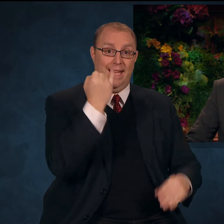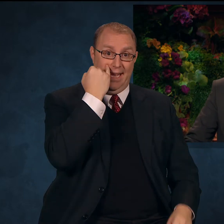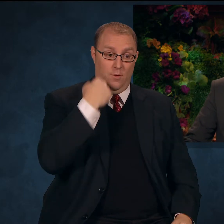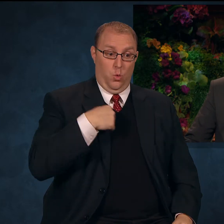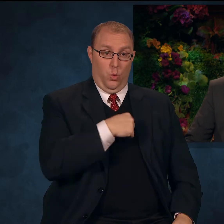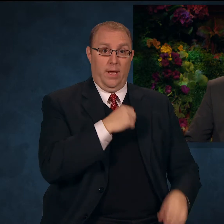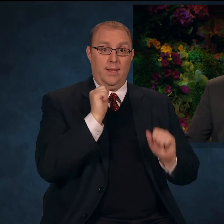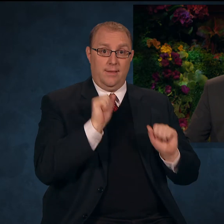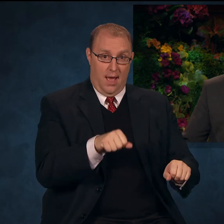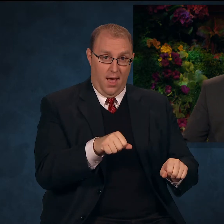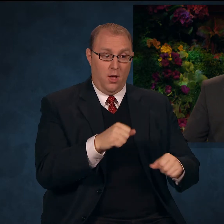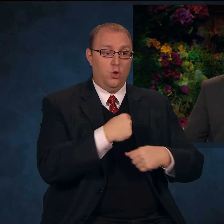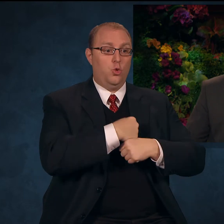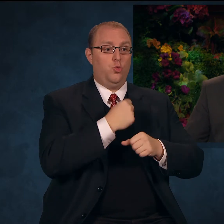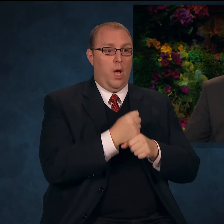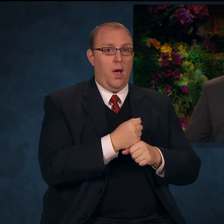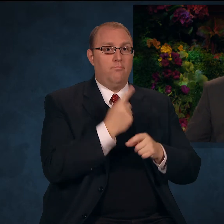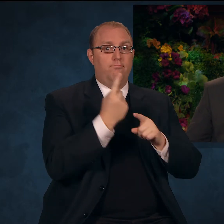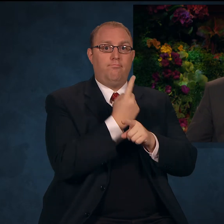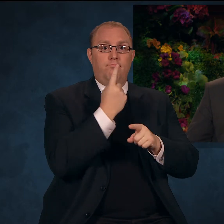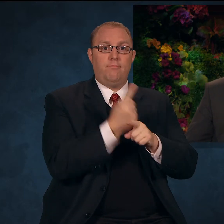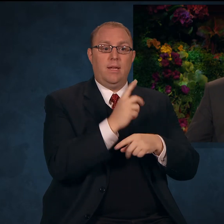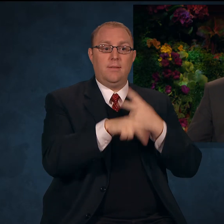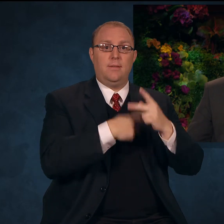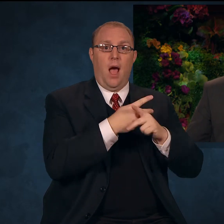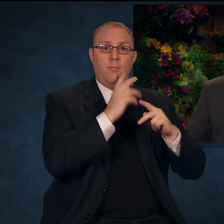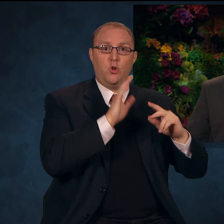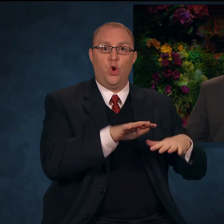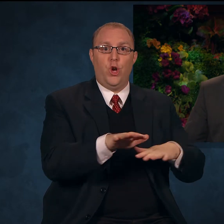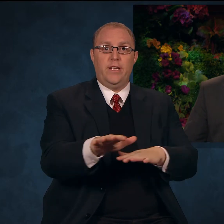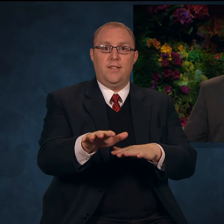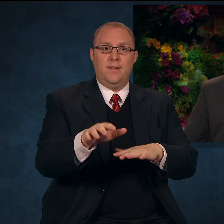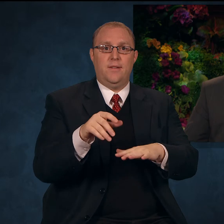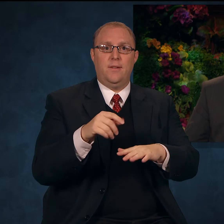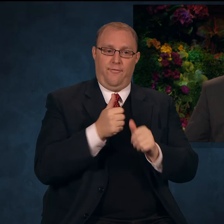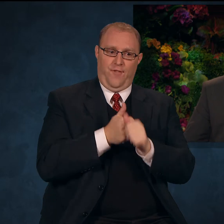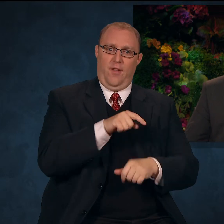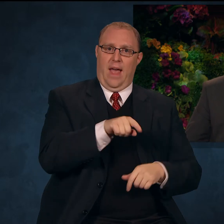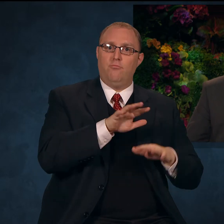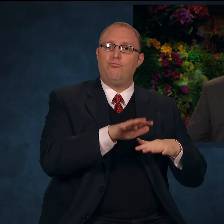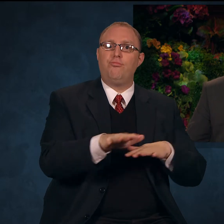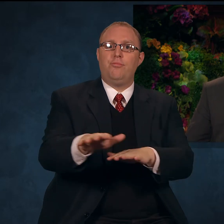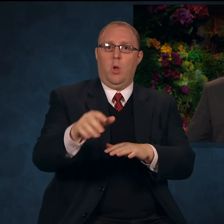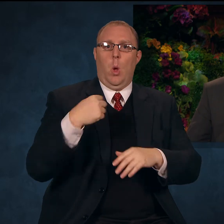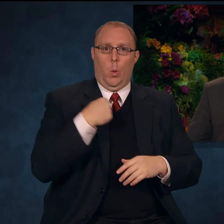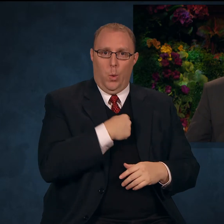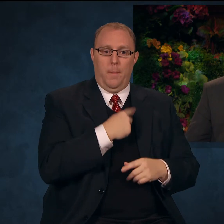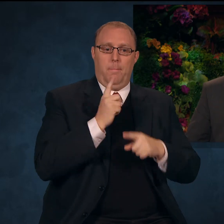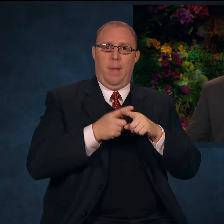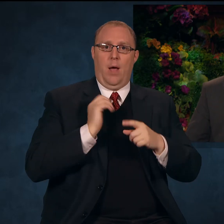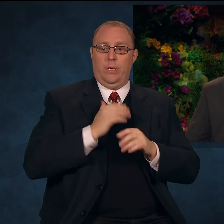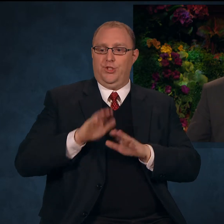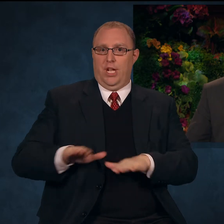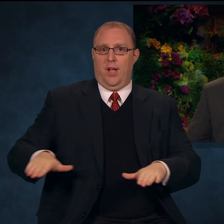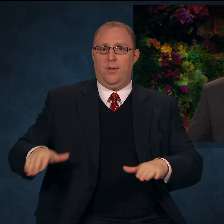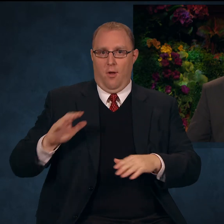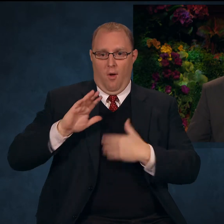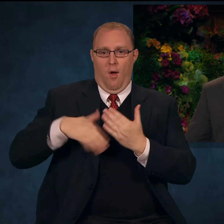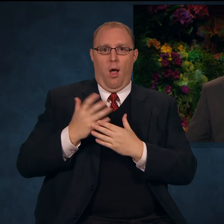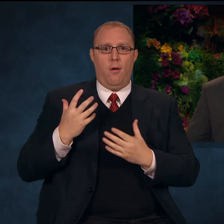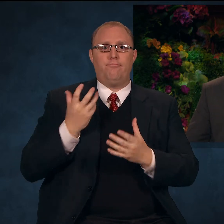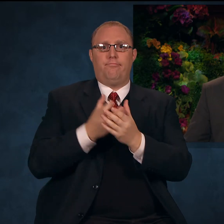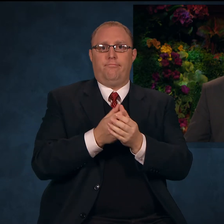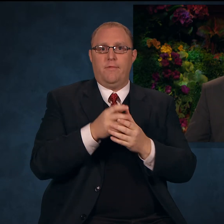steady current flowing toward our goal of a righteous life, we and our children may be carried forward in spite of the contrary